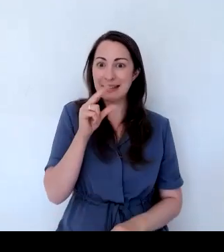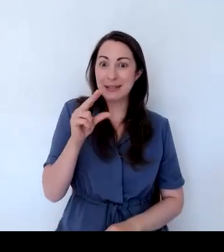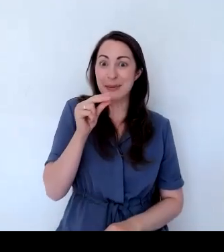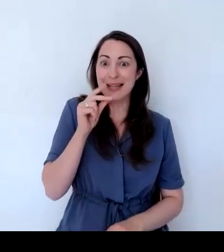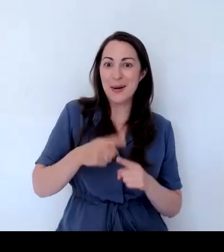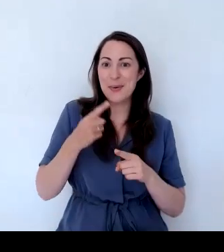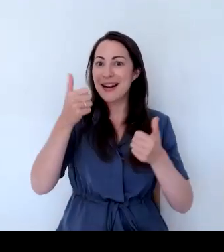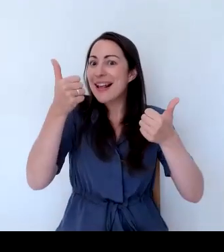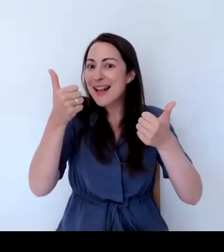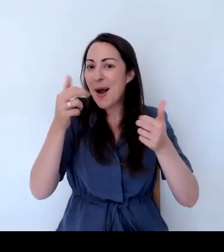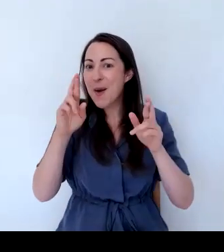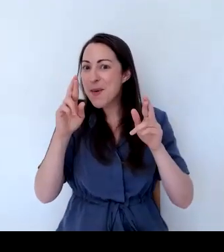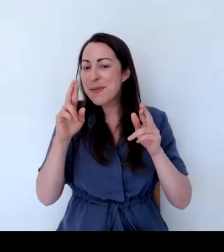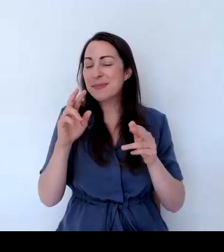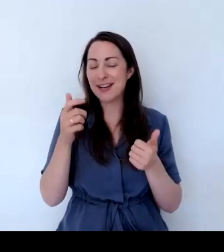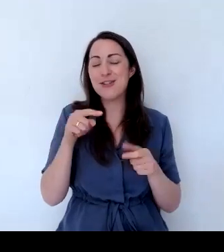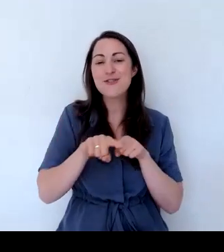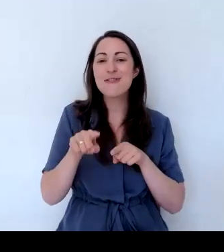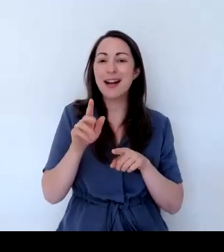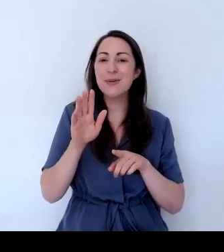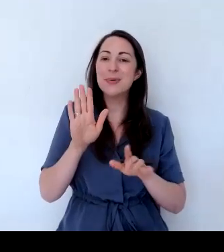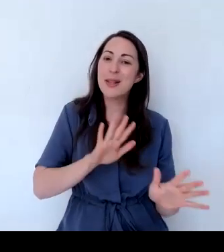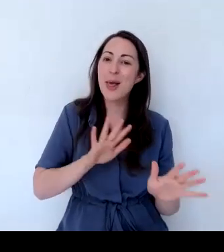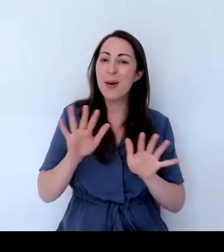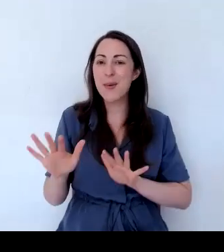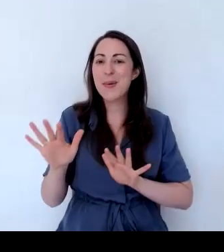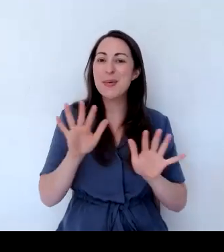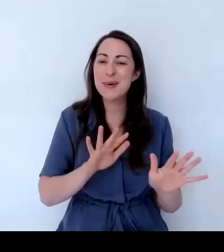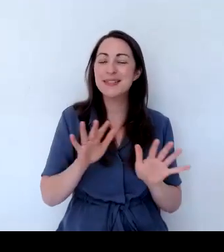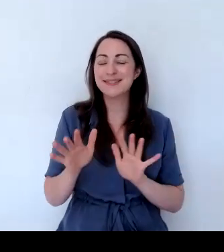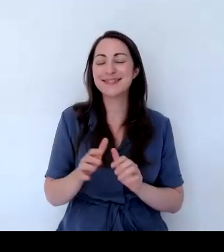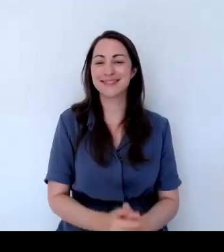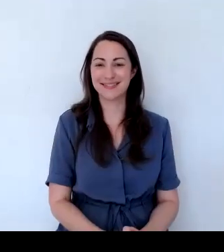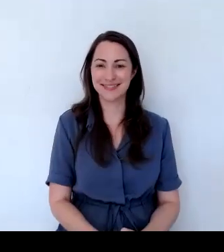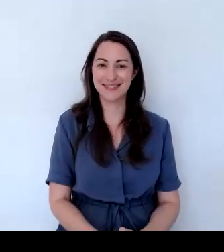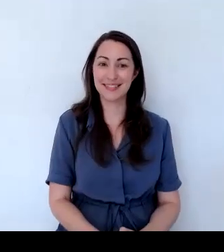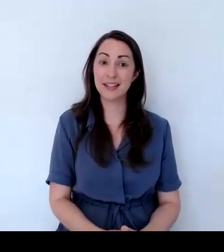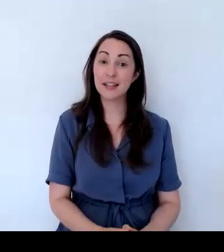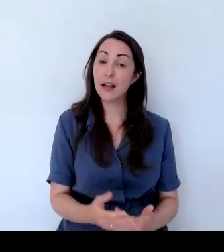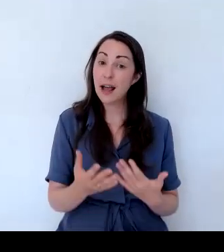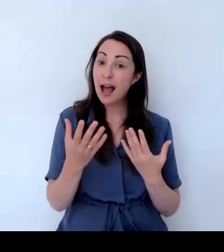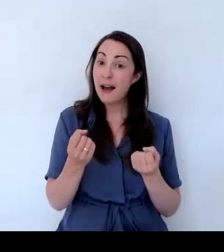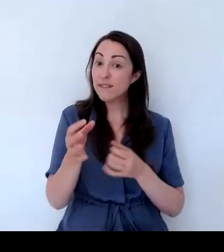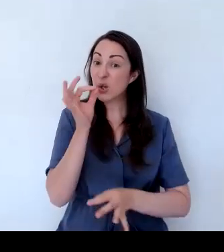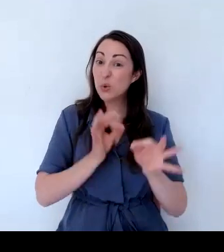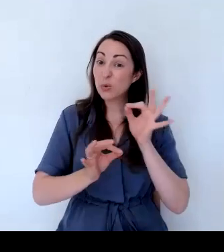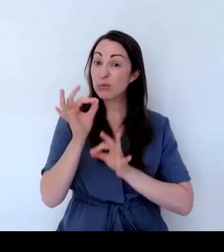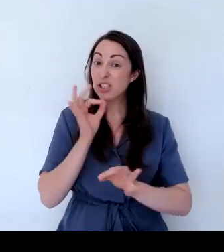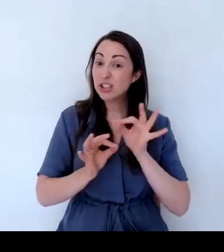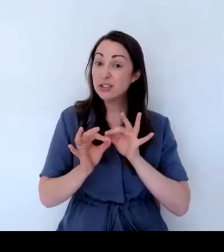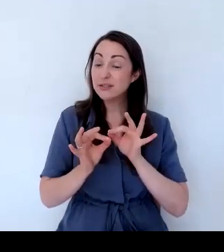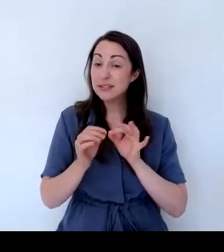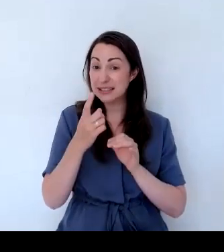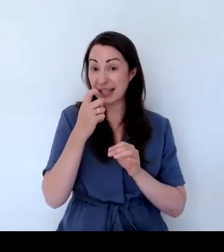I've tried my best and slowed down when I remember. And if you have any questions, if you could pop some questions in